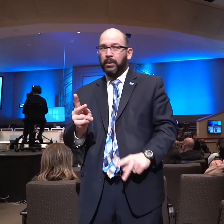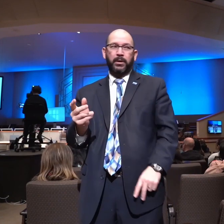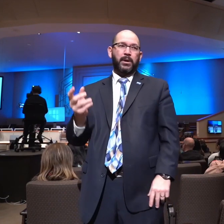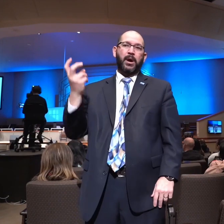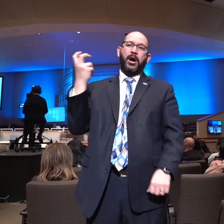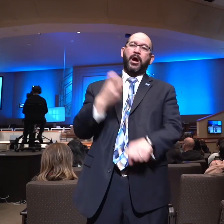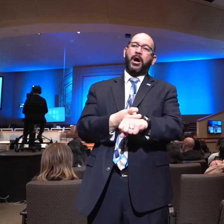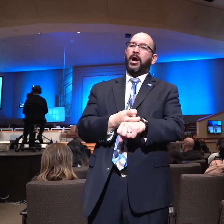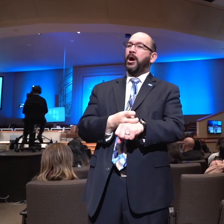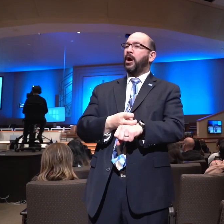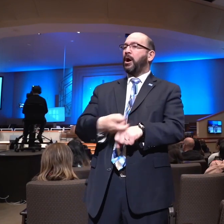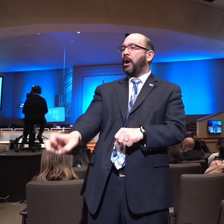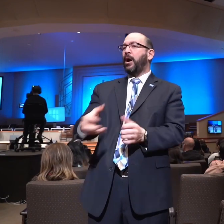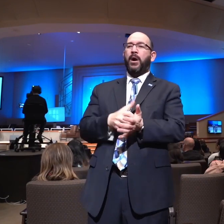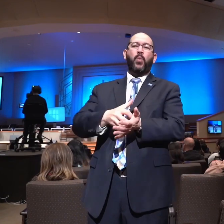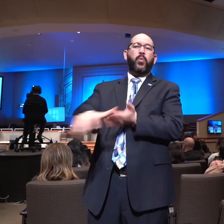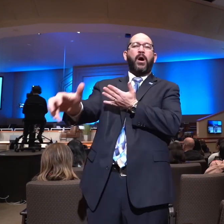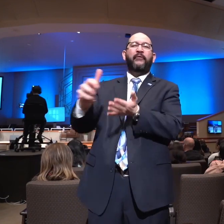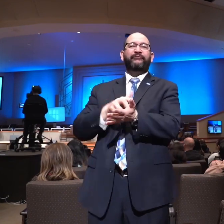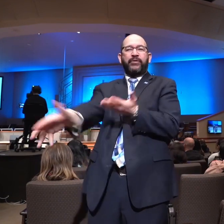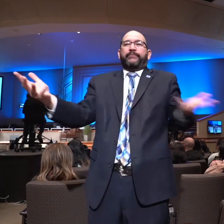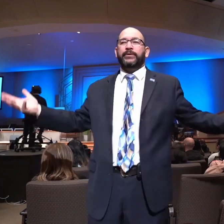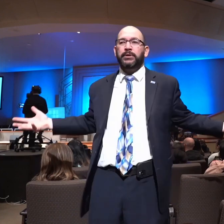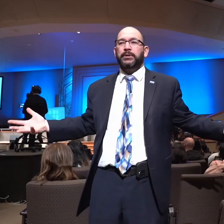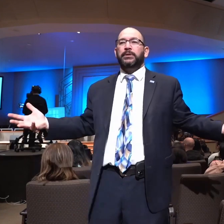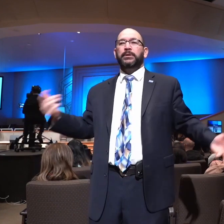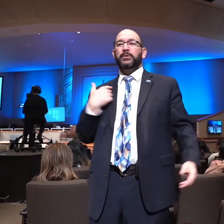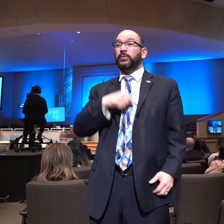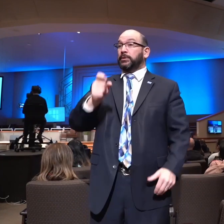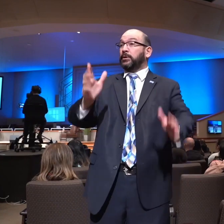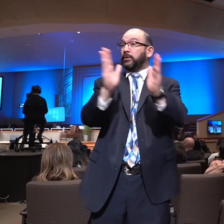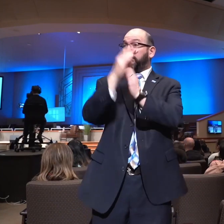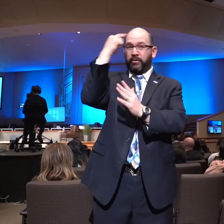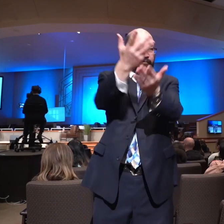time to lead. And these people need our prayers tonight.